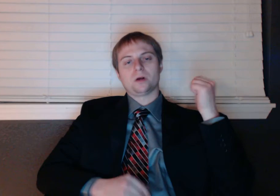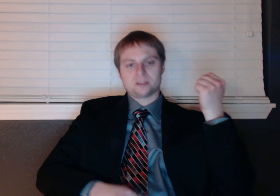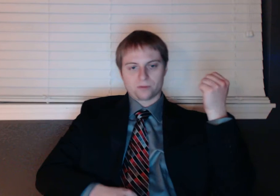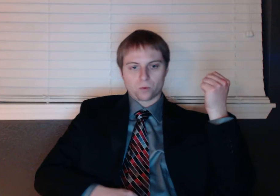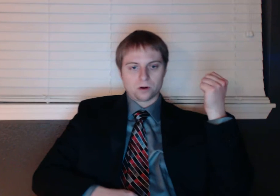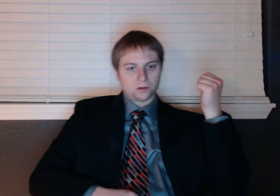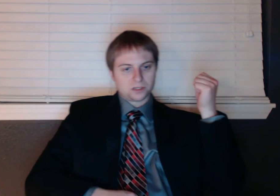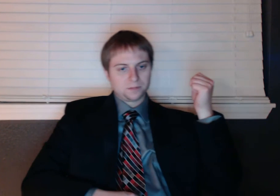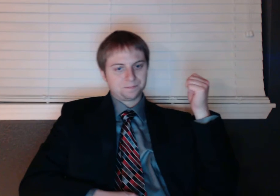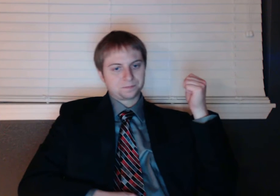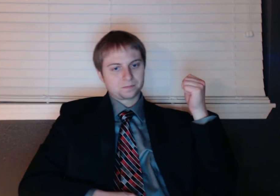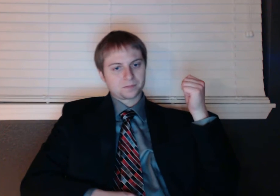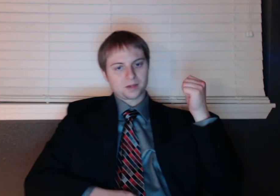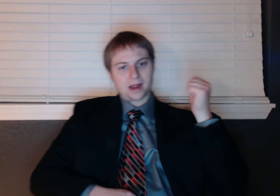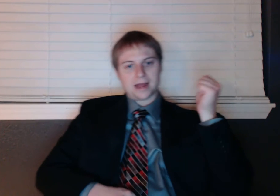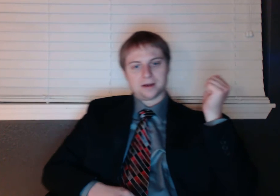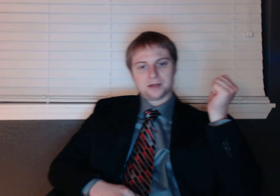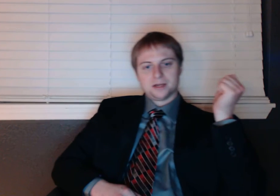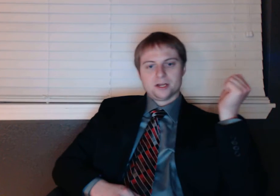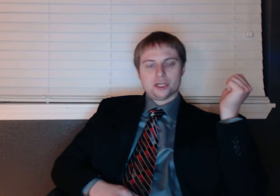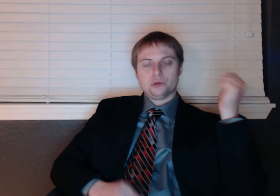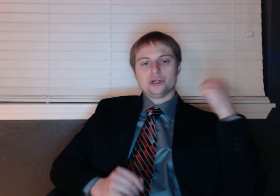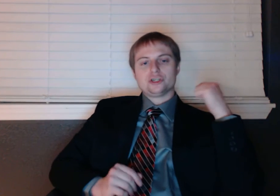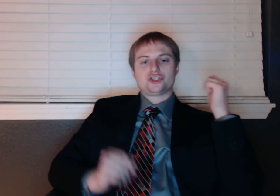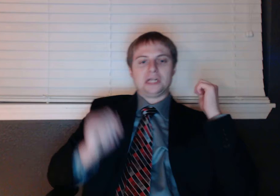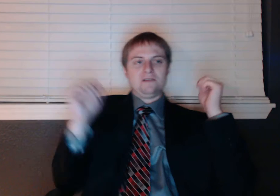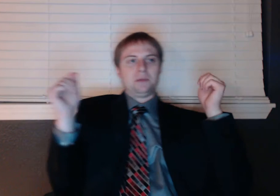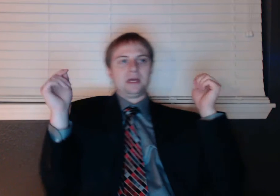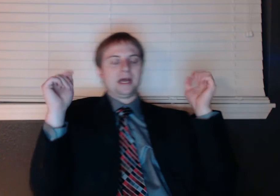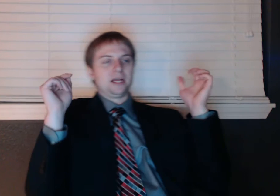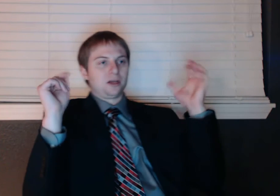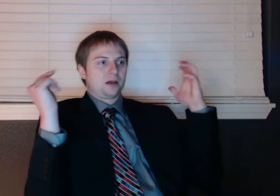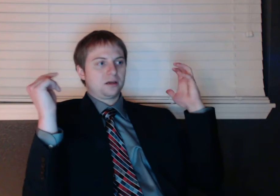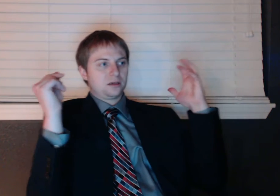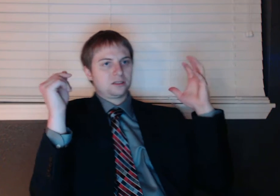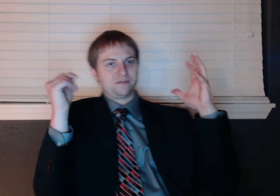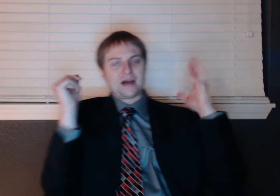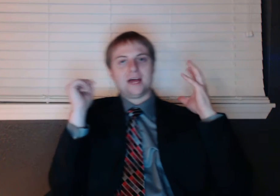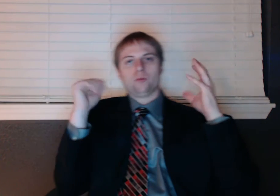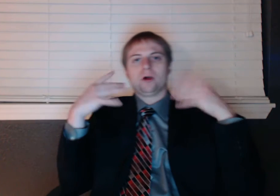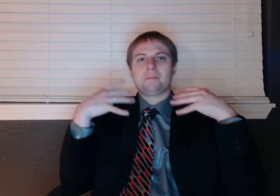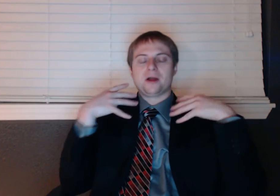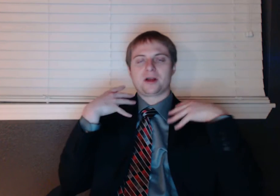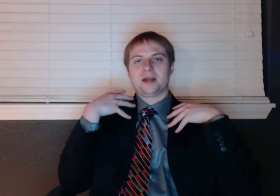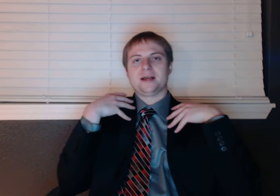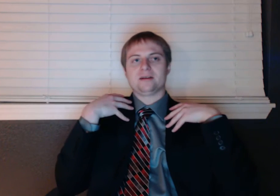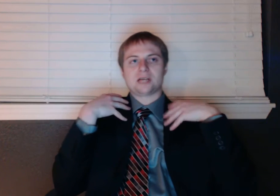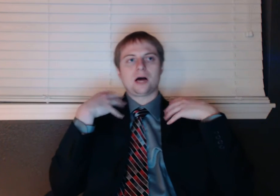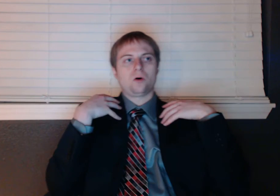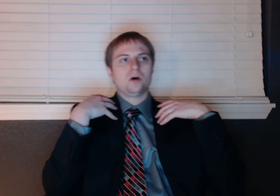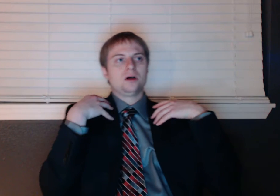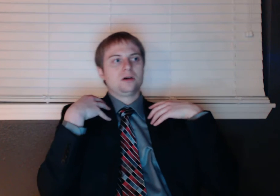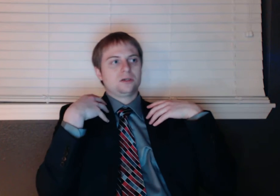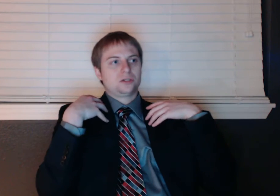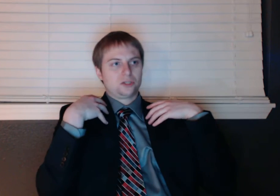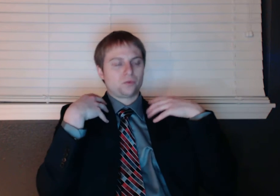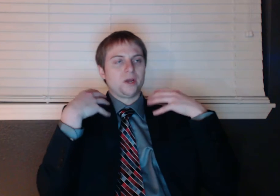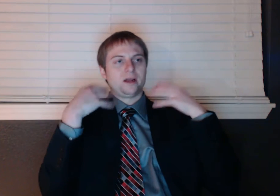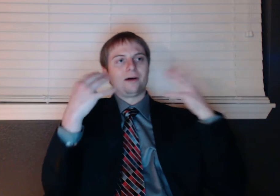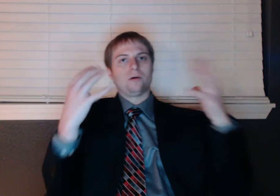ones of the world. And you shouldn't even begin to fathom what America is, how serene,